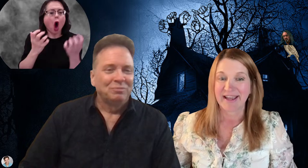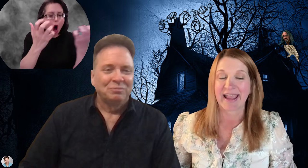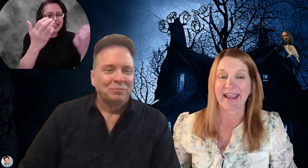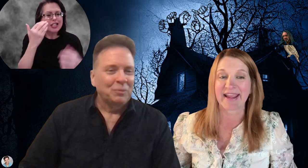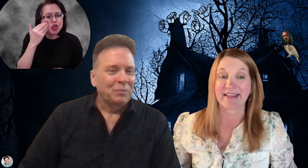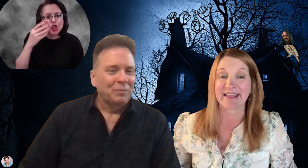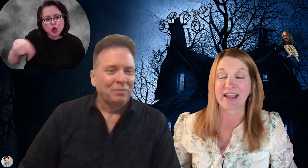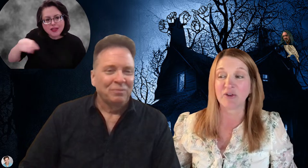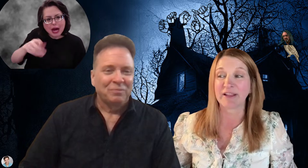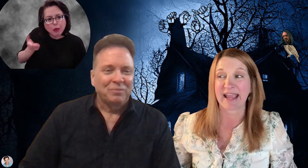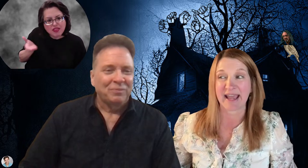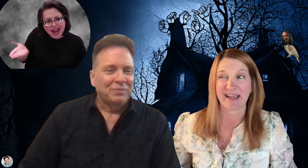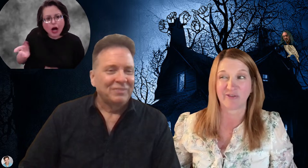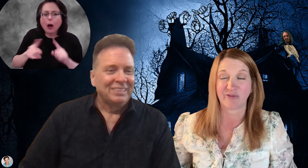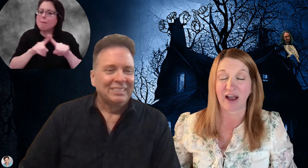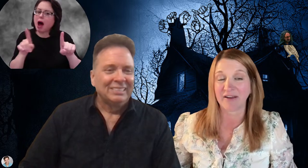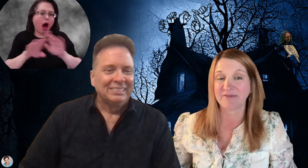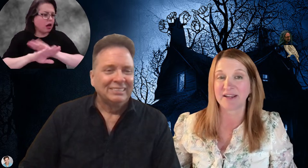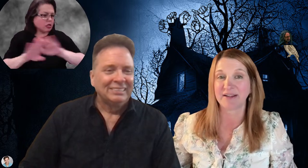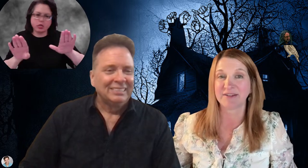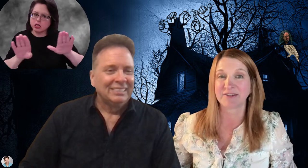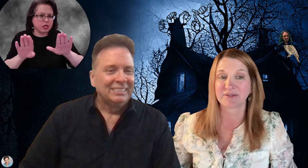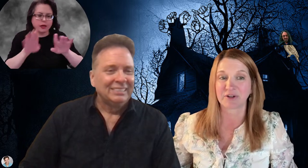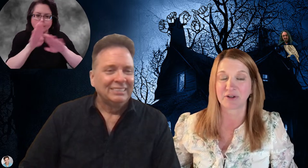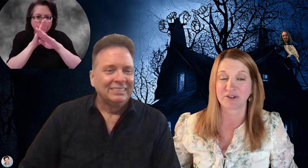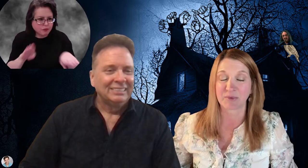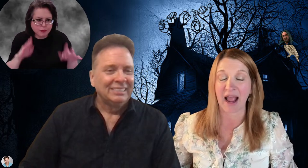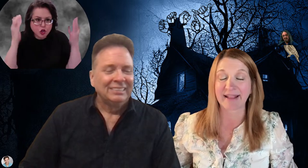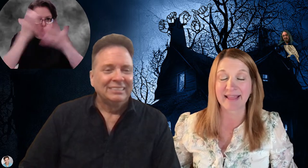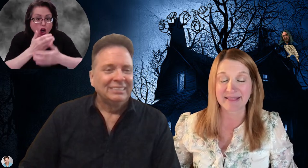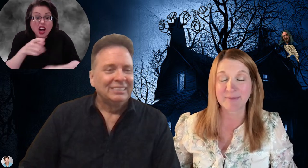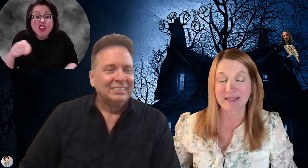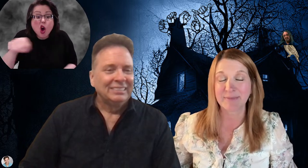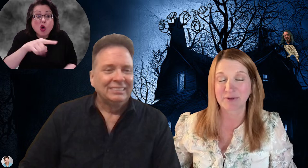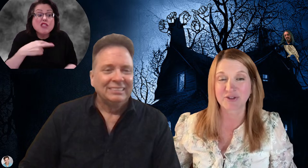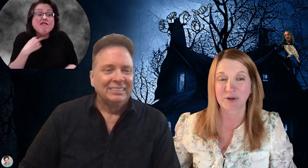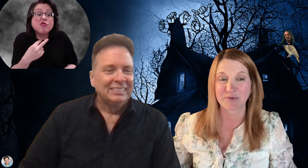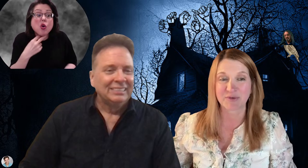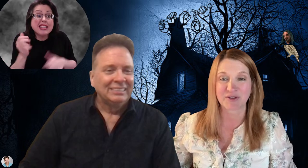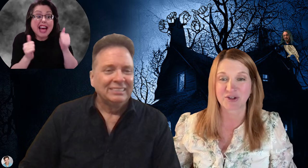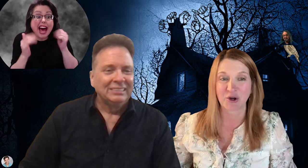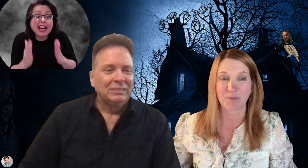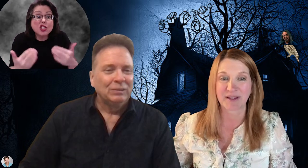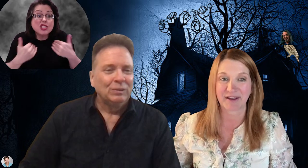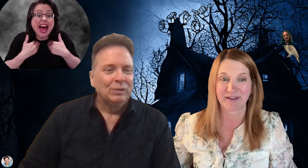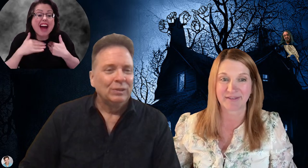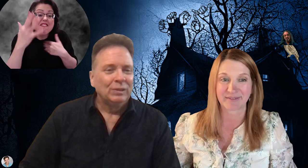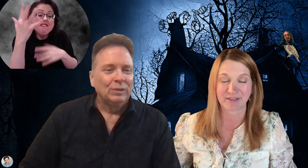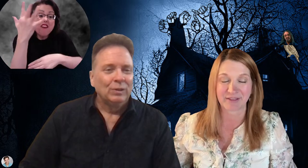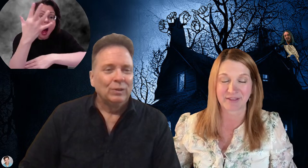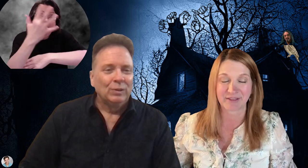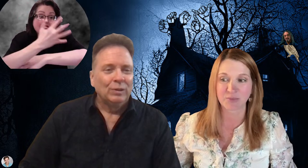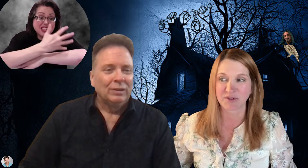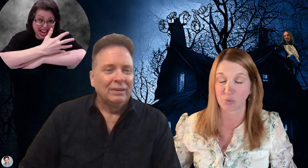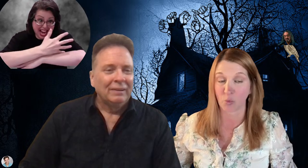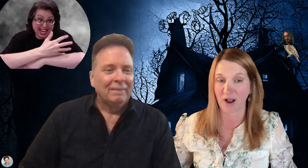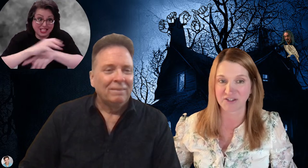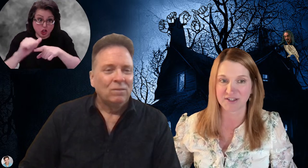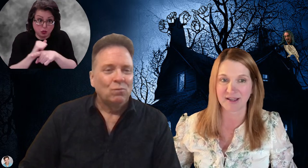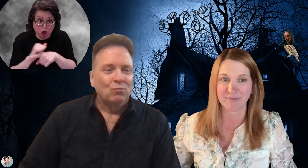And they only had five days to rehearse. I let them keep their scripts to the show because the audience wasn't watching them.